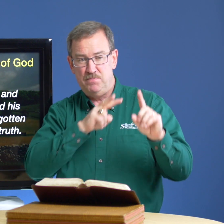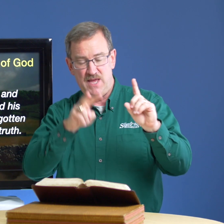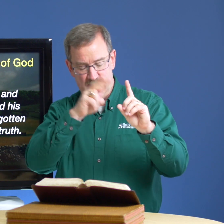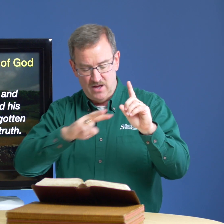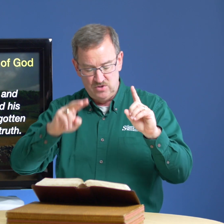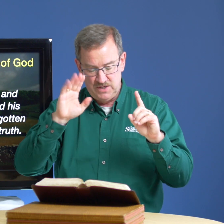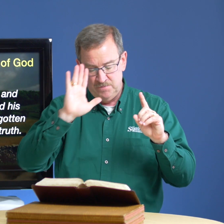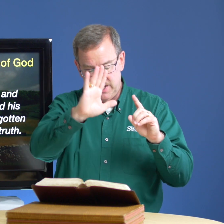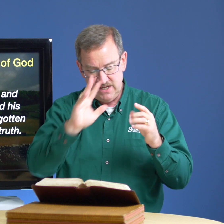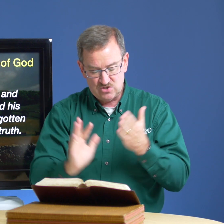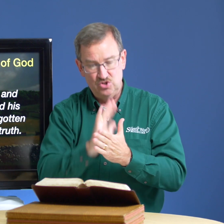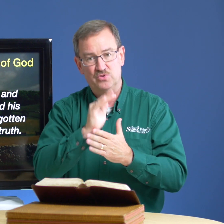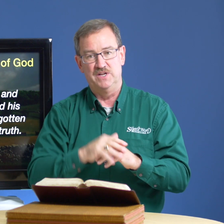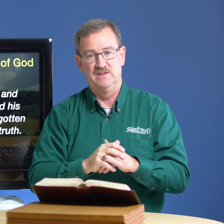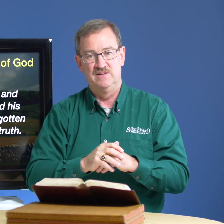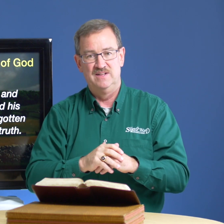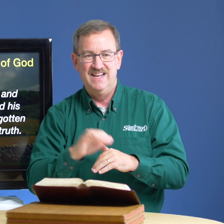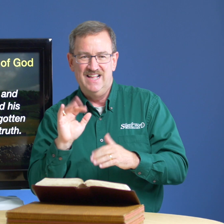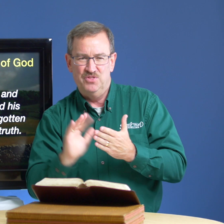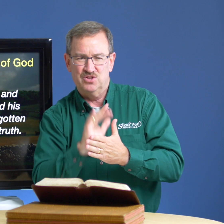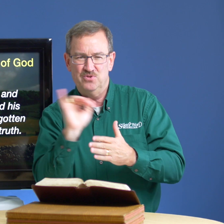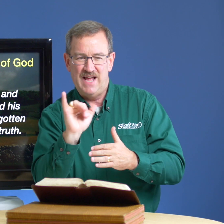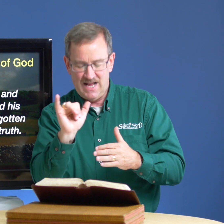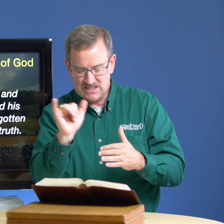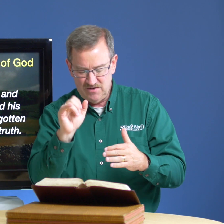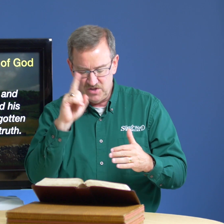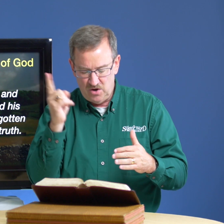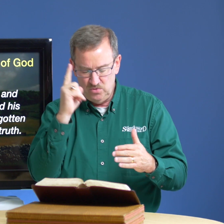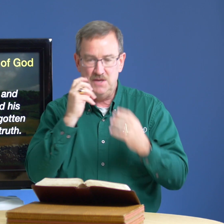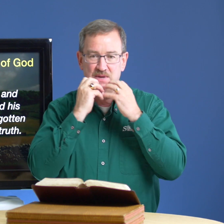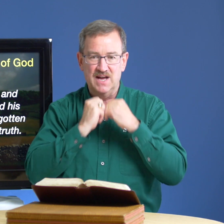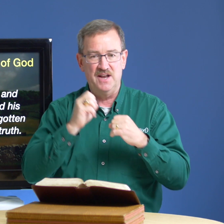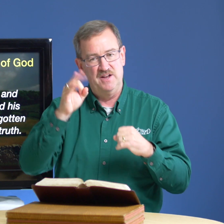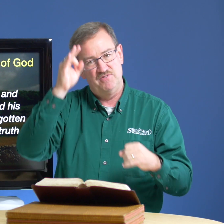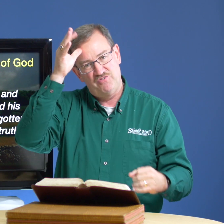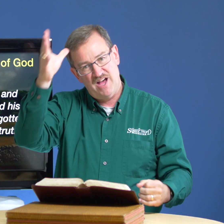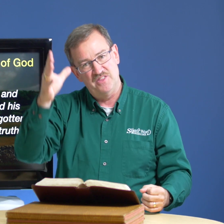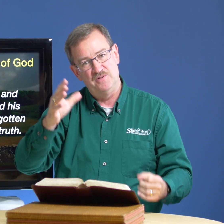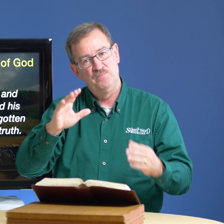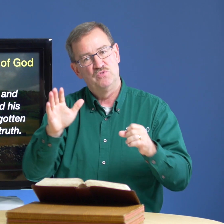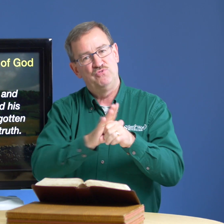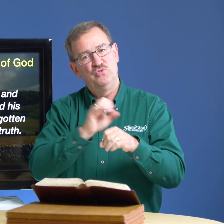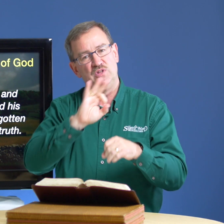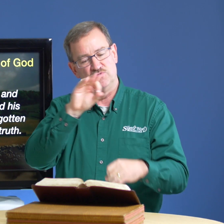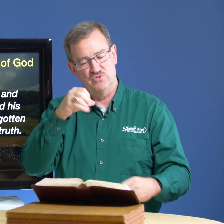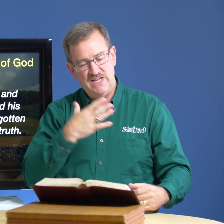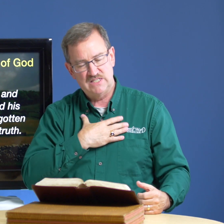beheld his glory the glory as of the only begotten of the father full of grace